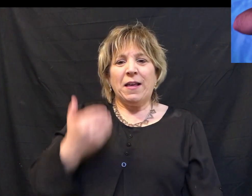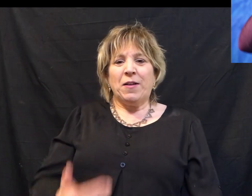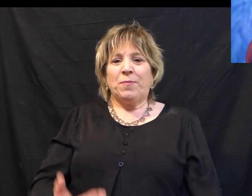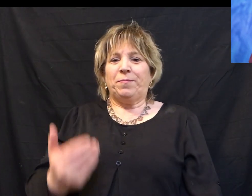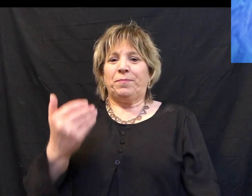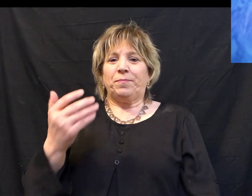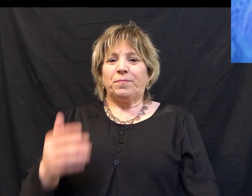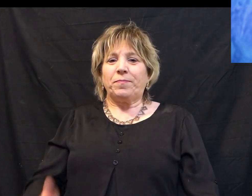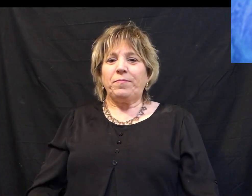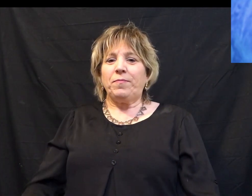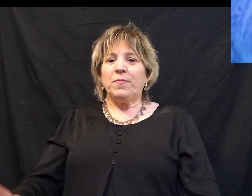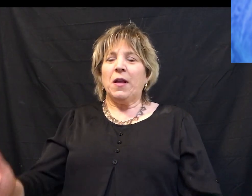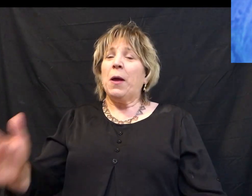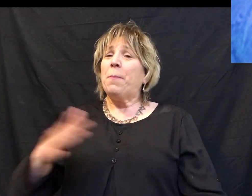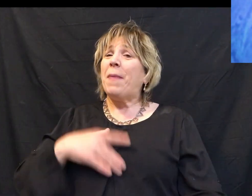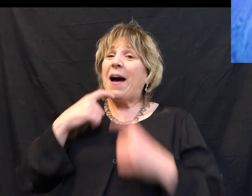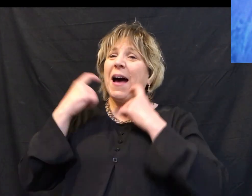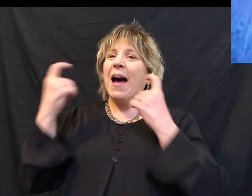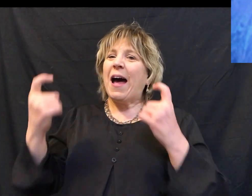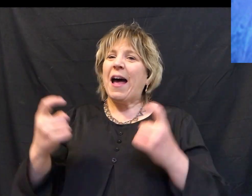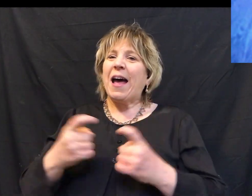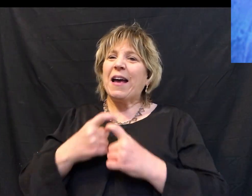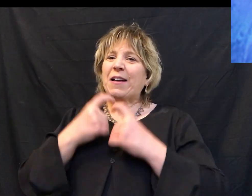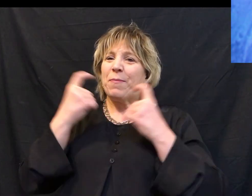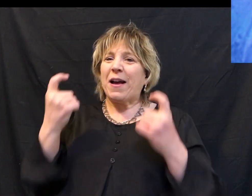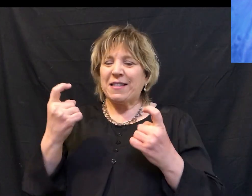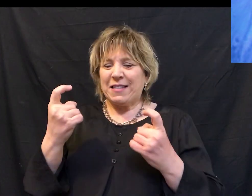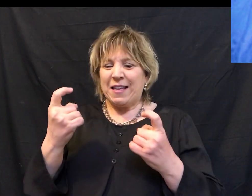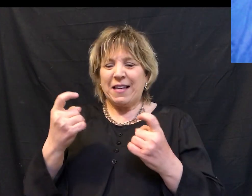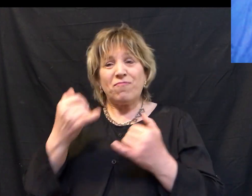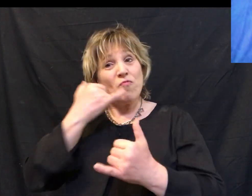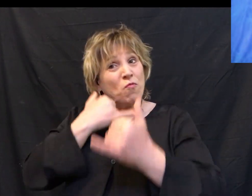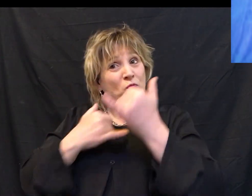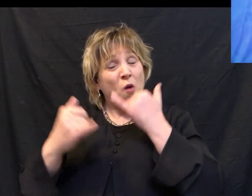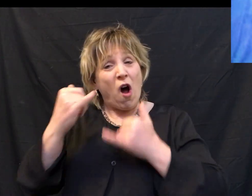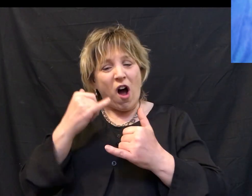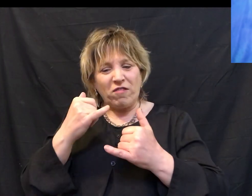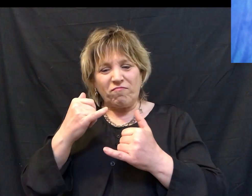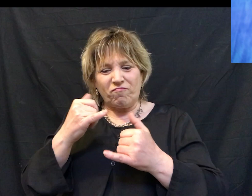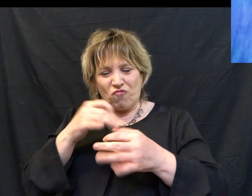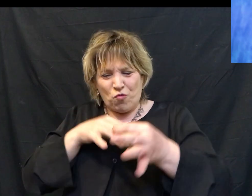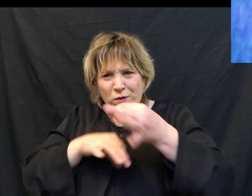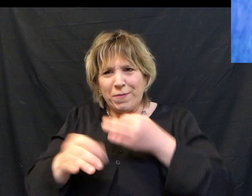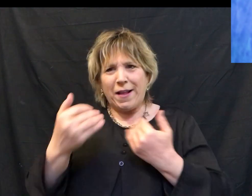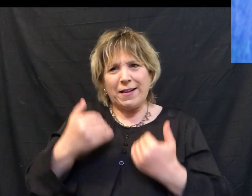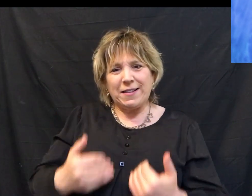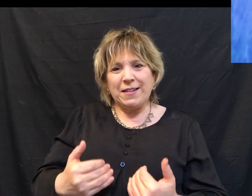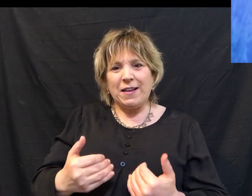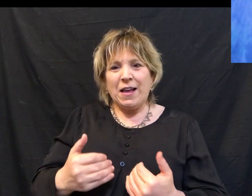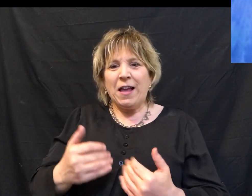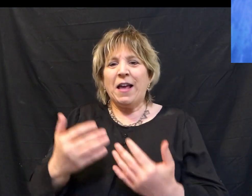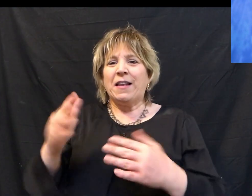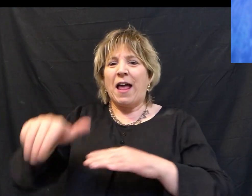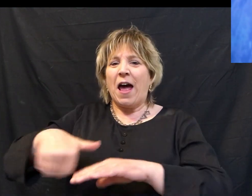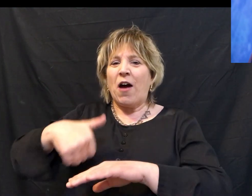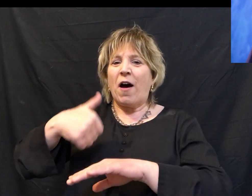sin lay buried Now I stand redeemed By the